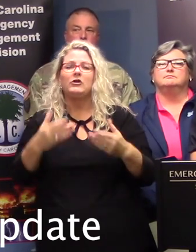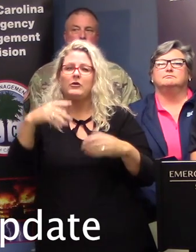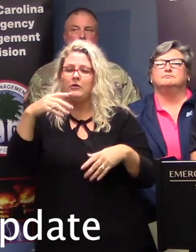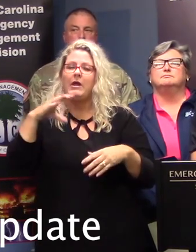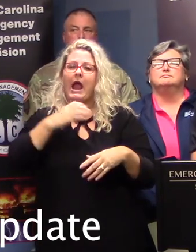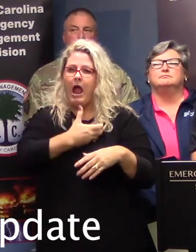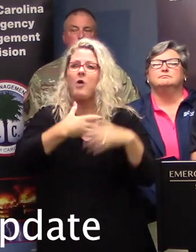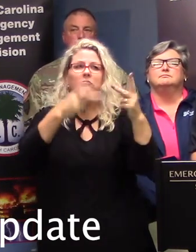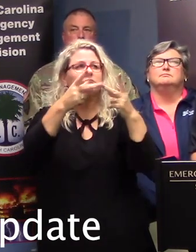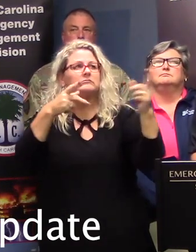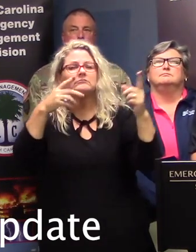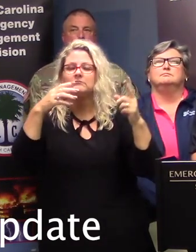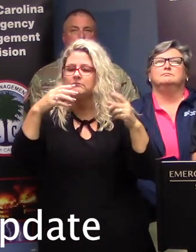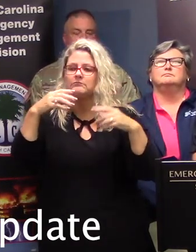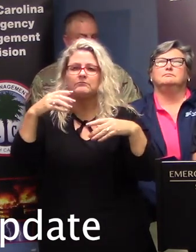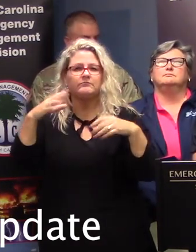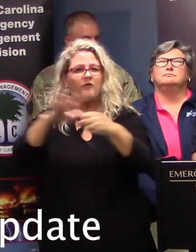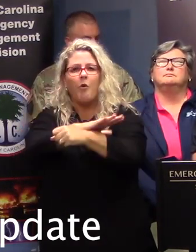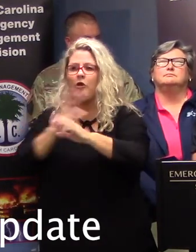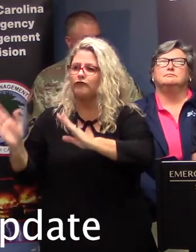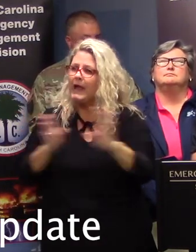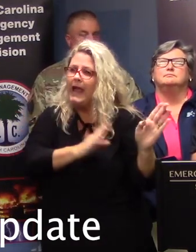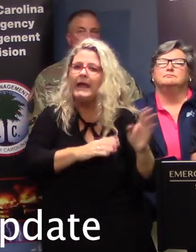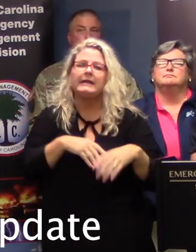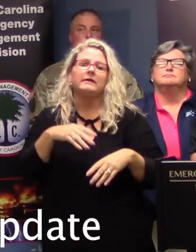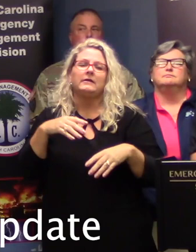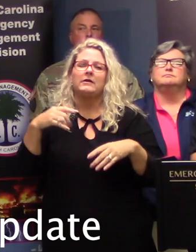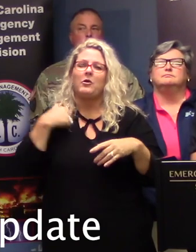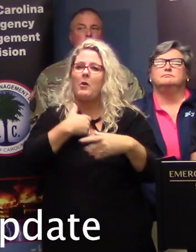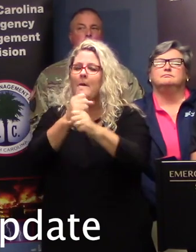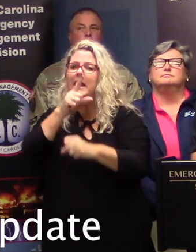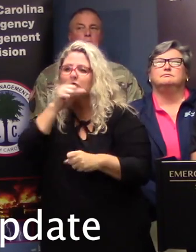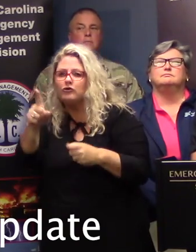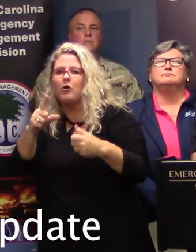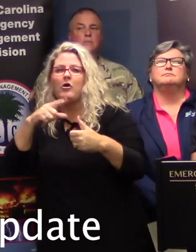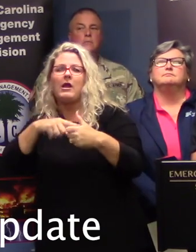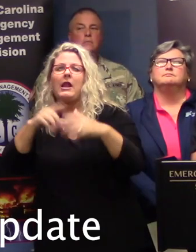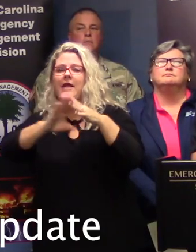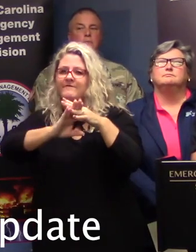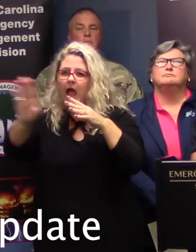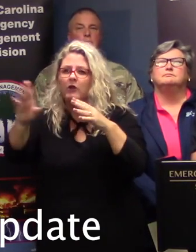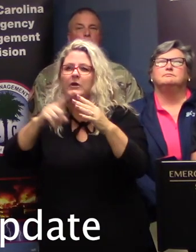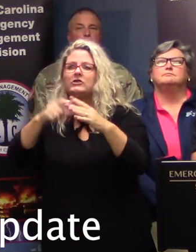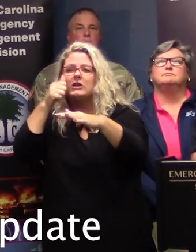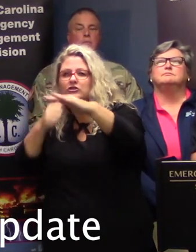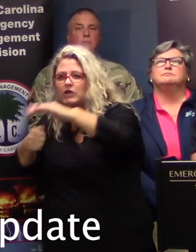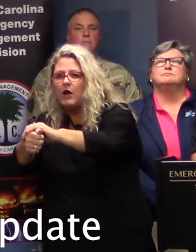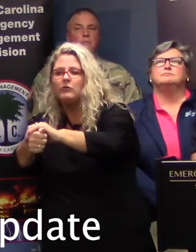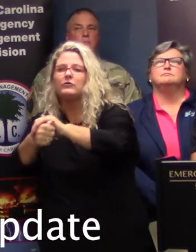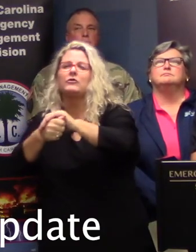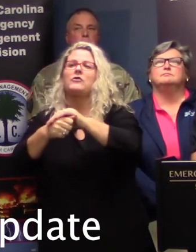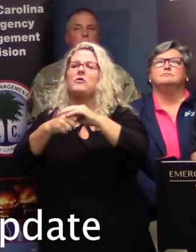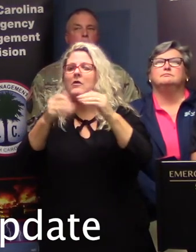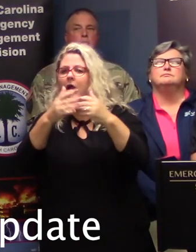Ridge. Our current priorities are evacuation and sheltering, and then follow-on priorities are response and damage assessment, and that will be later in the